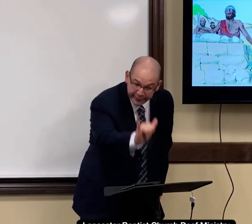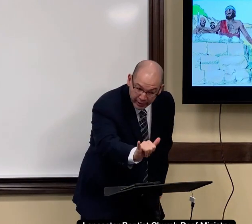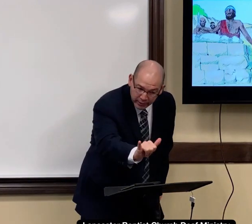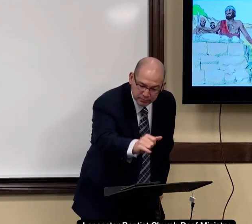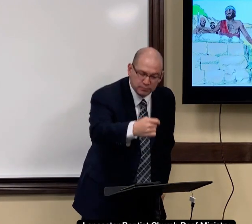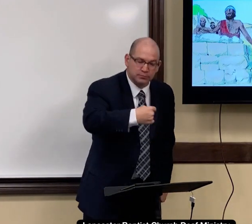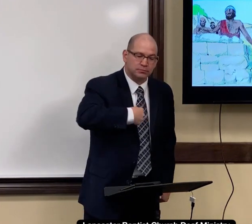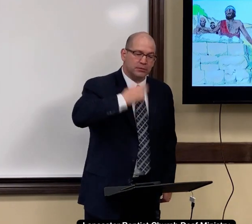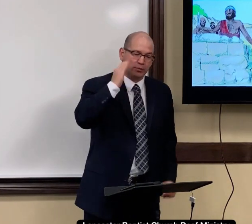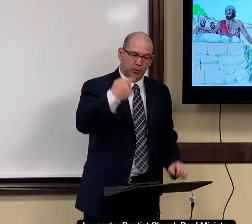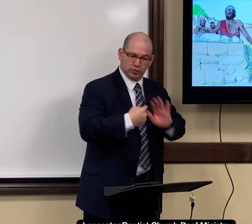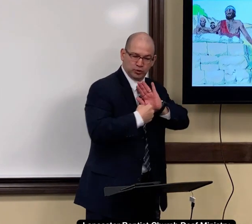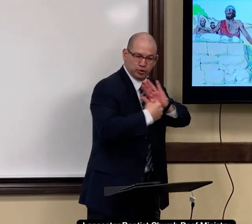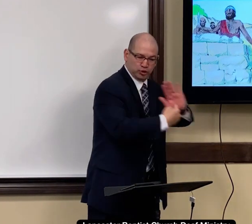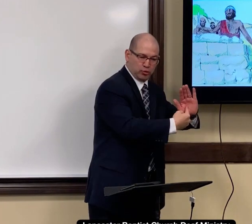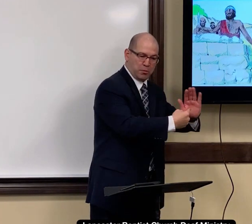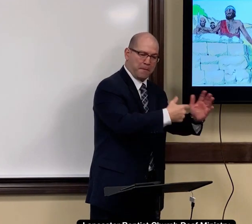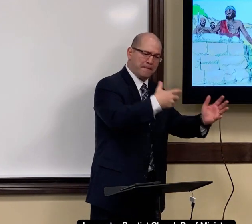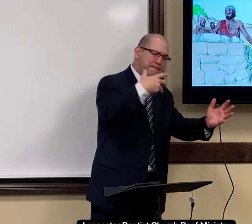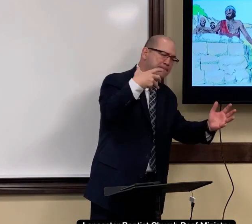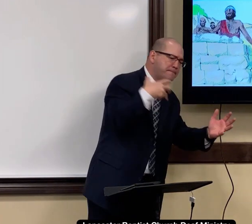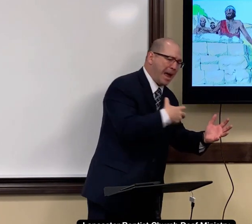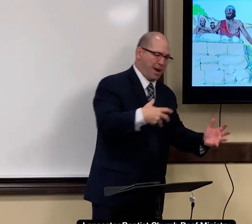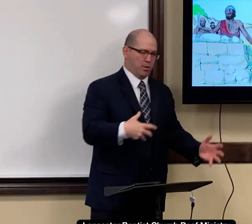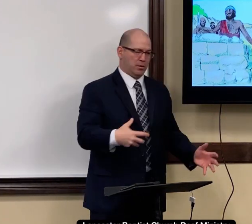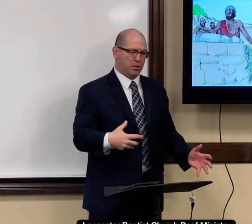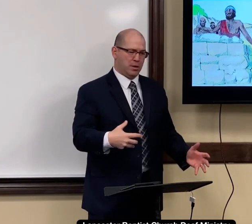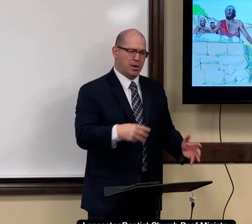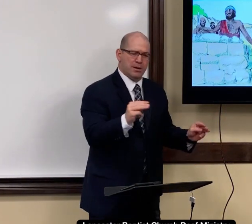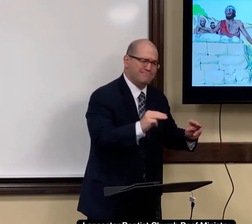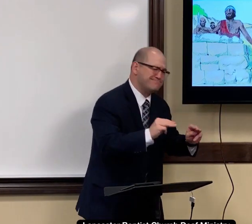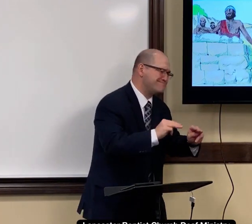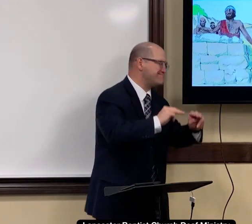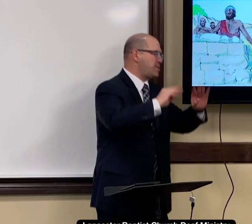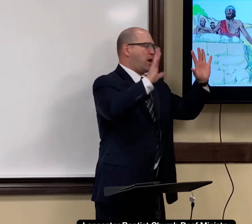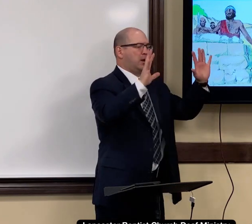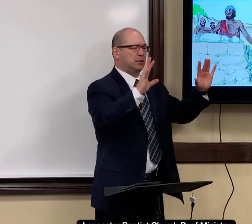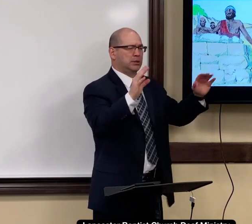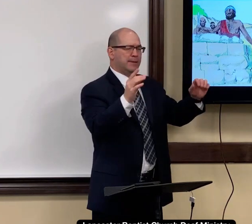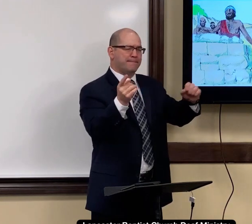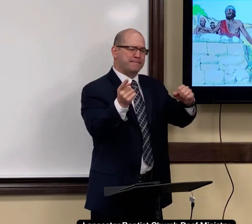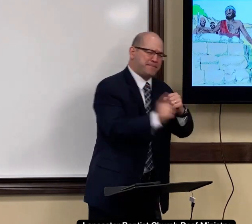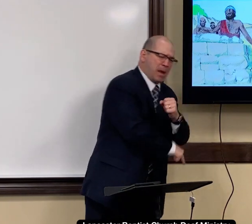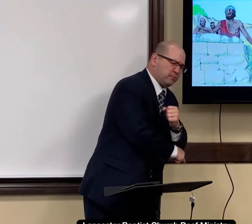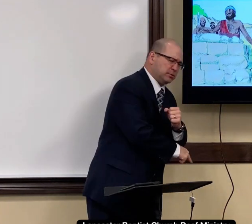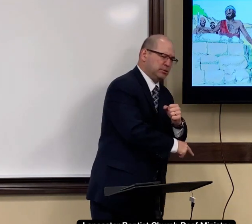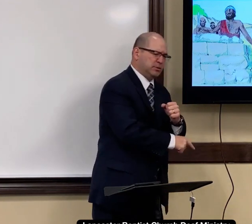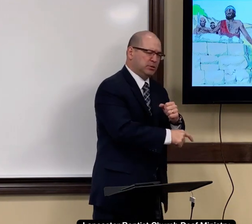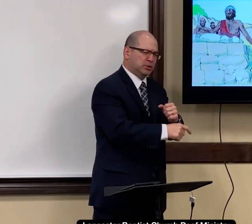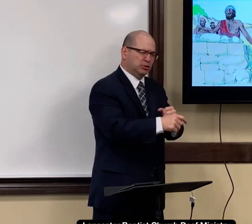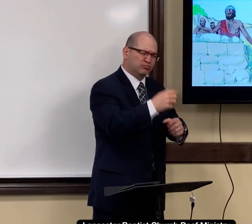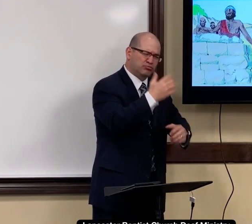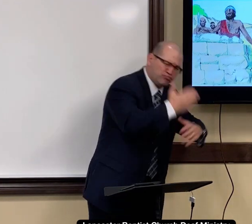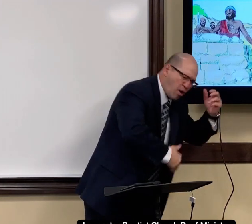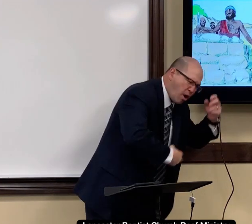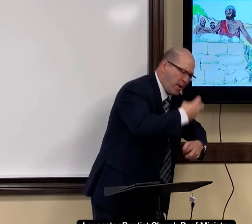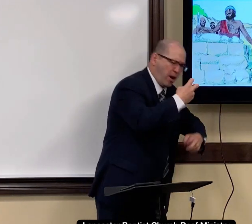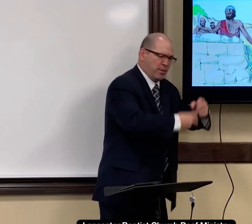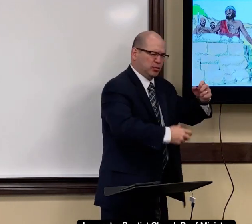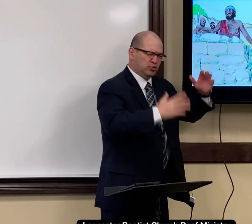and because of that i will show my power through miracles and punishments and